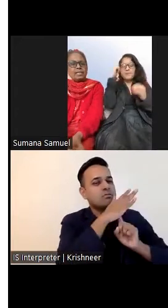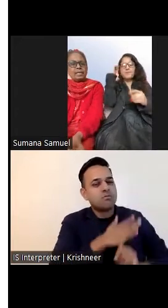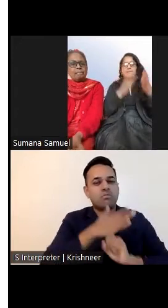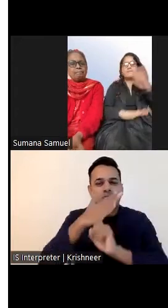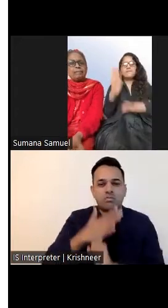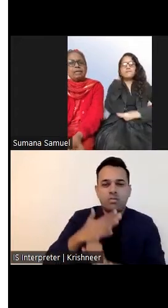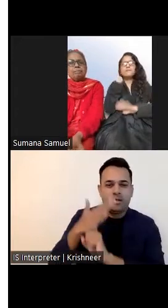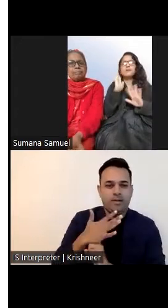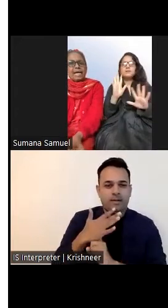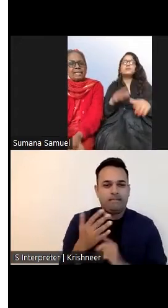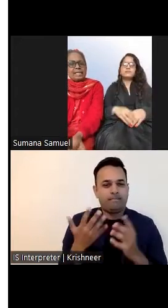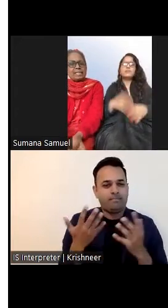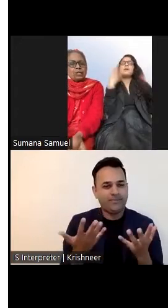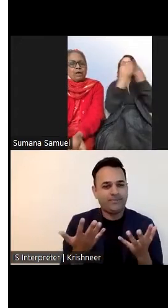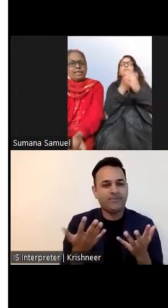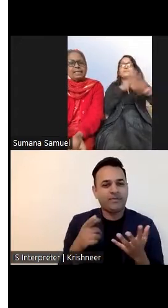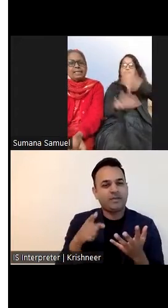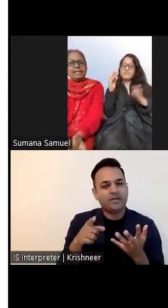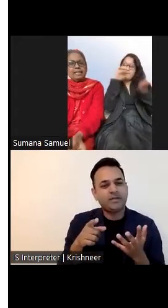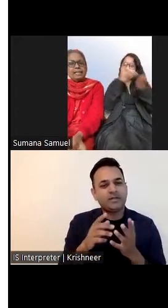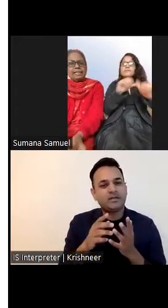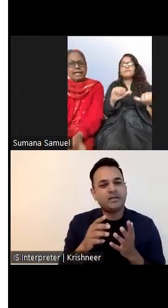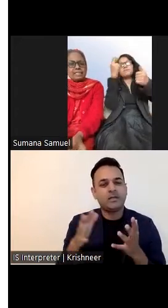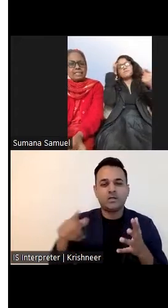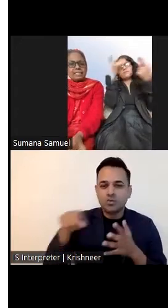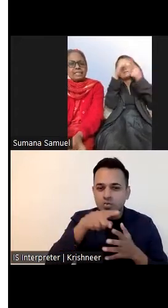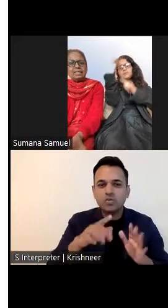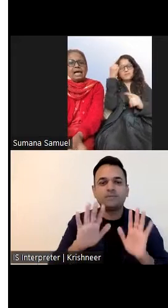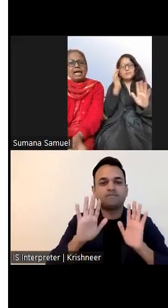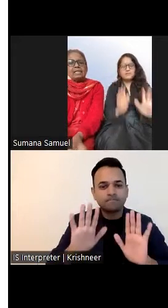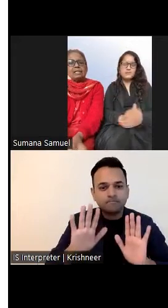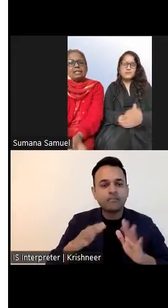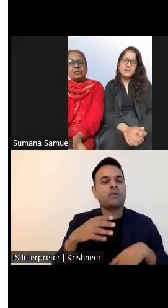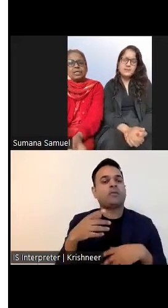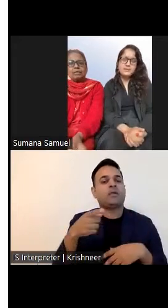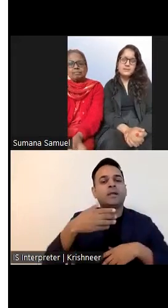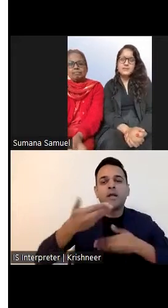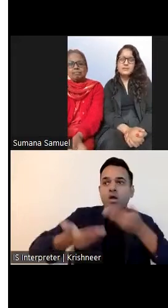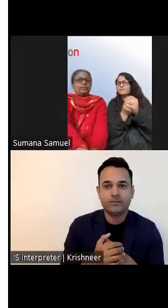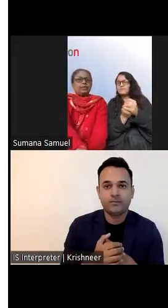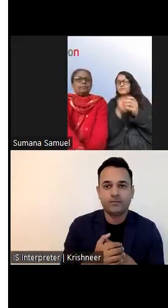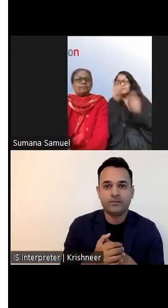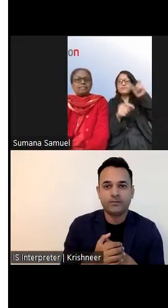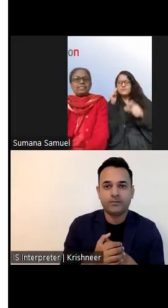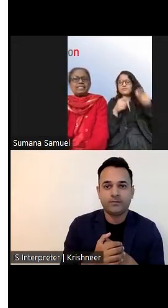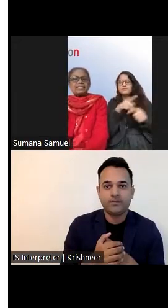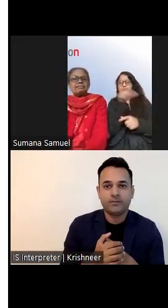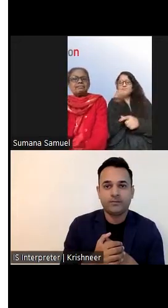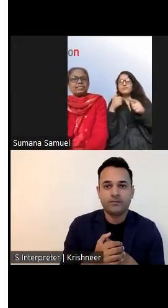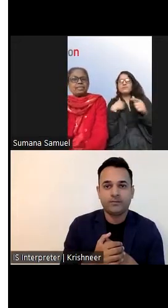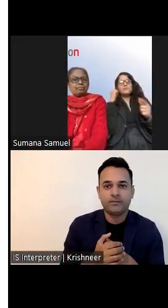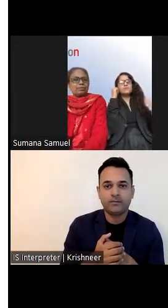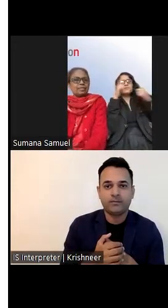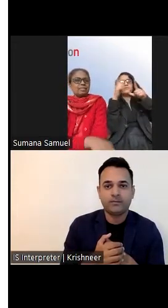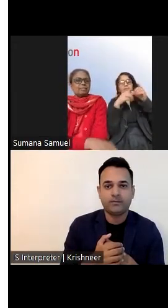training. Practice equality, diversity, and inclusion. To the professionals and